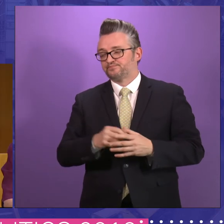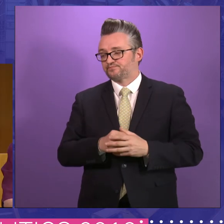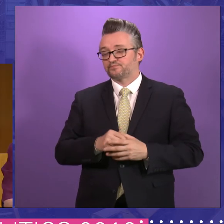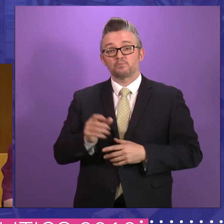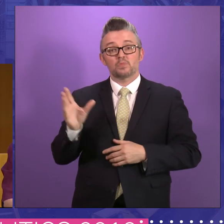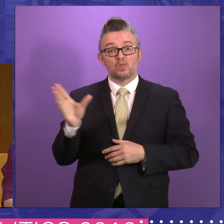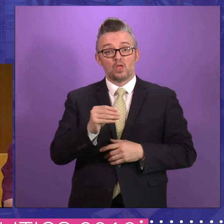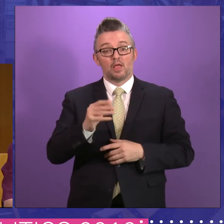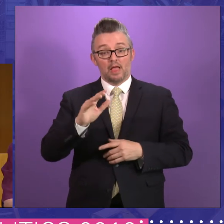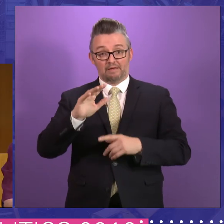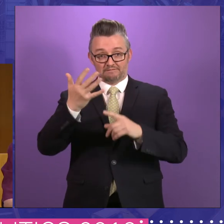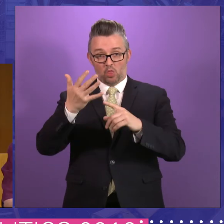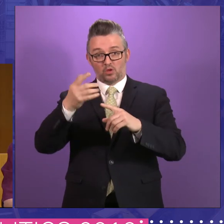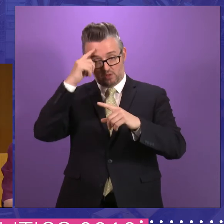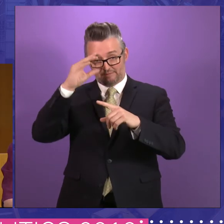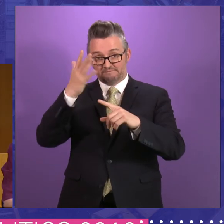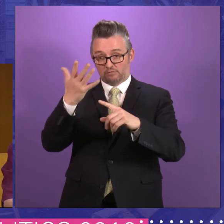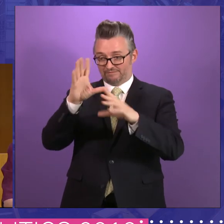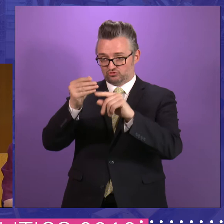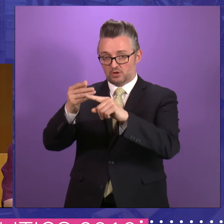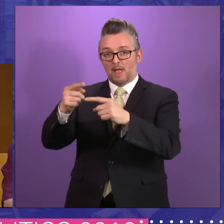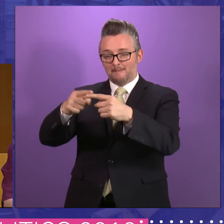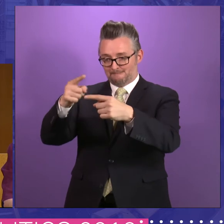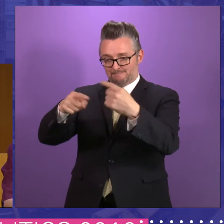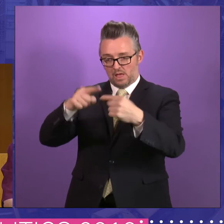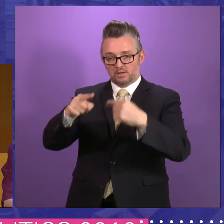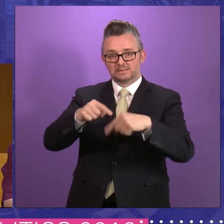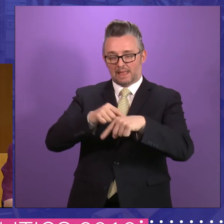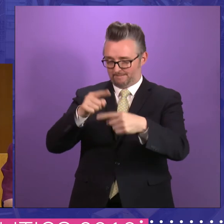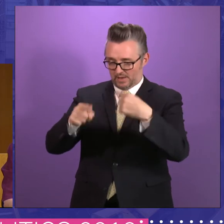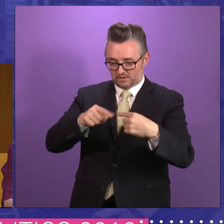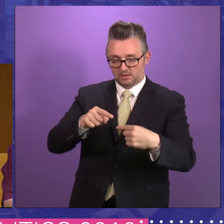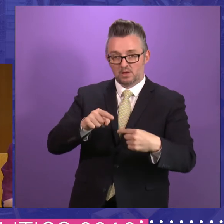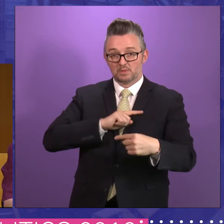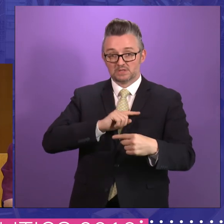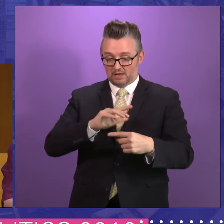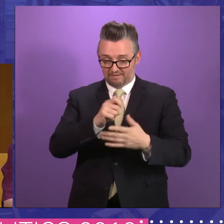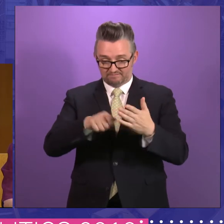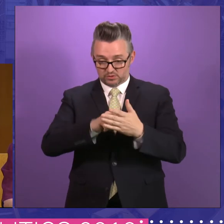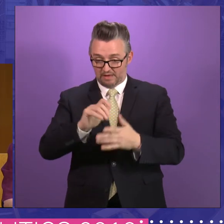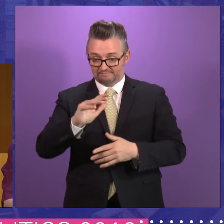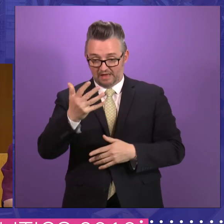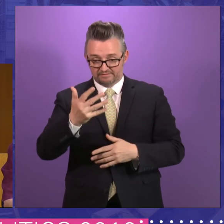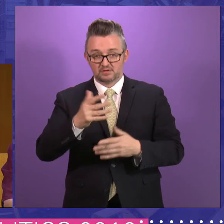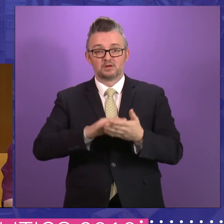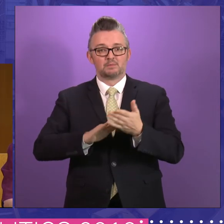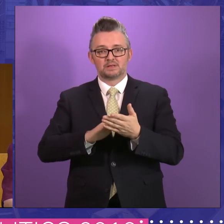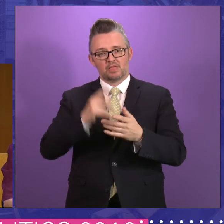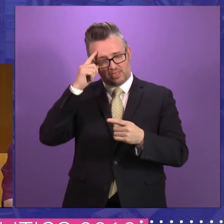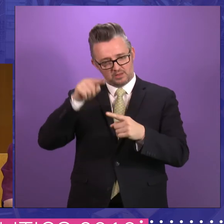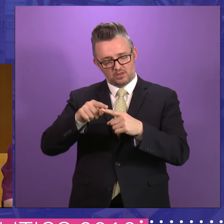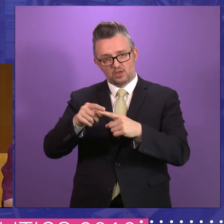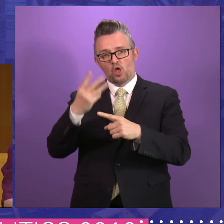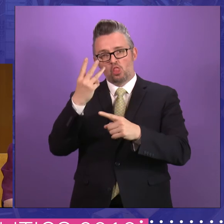is that everything then works back from five o'clock and you have time limited debates on everything. Because if you have to have the votes at five, then you've only got, let's say,